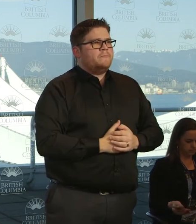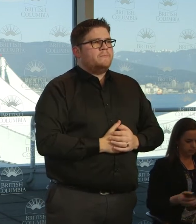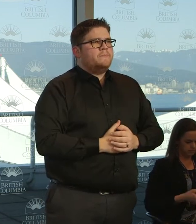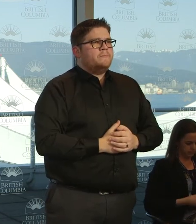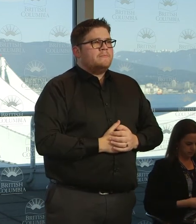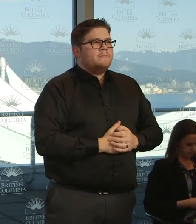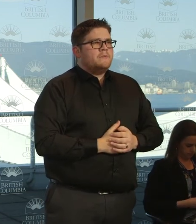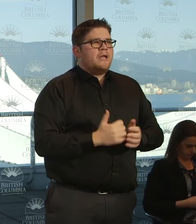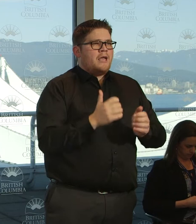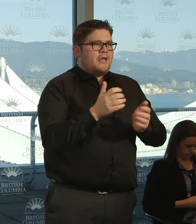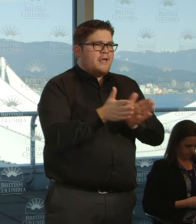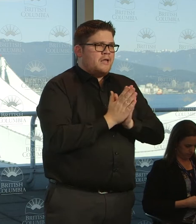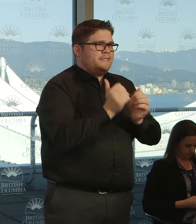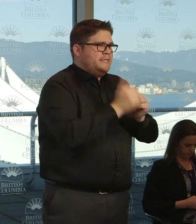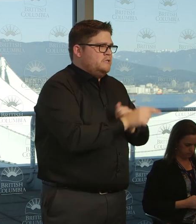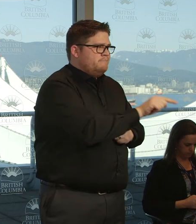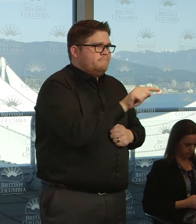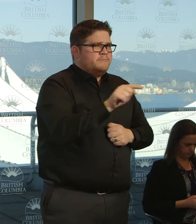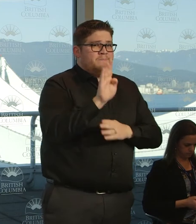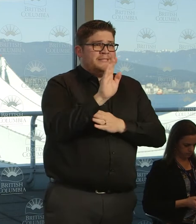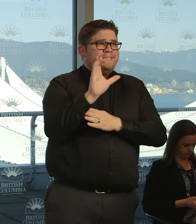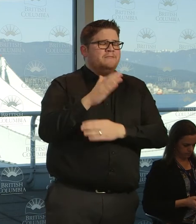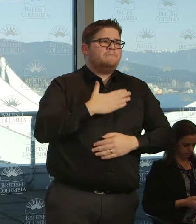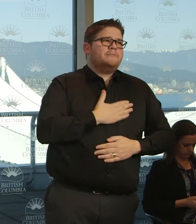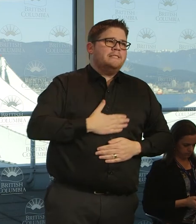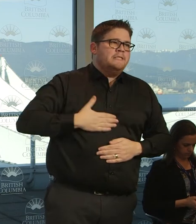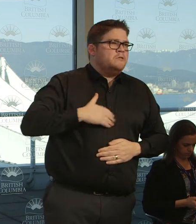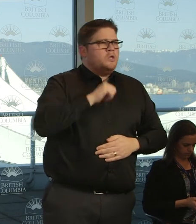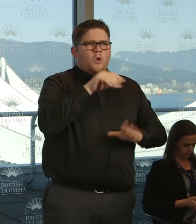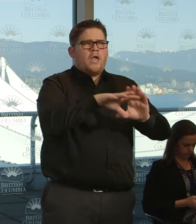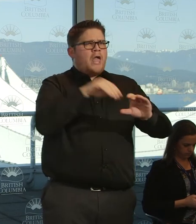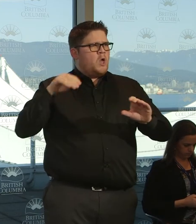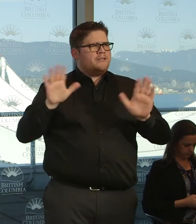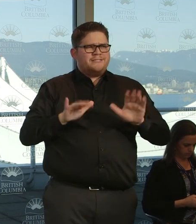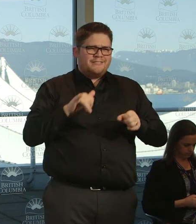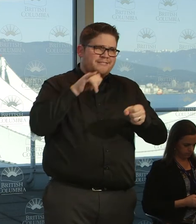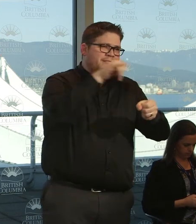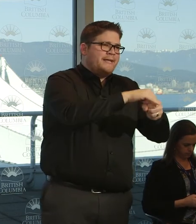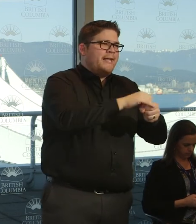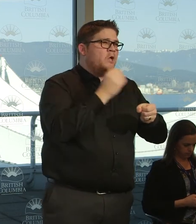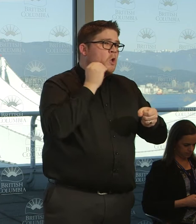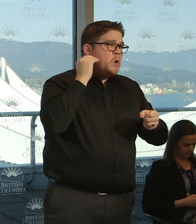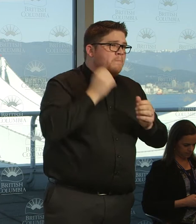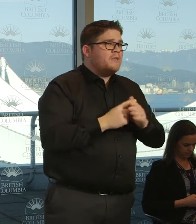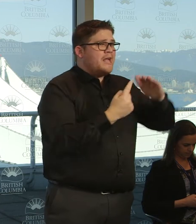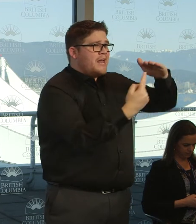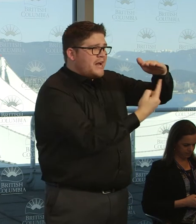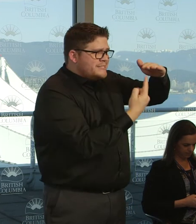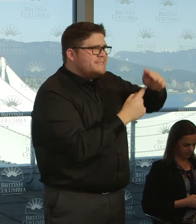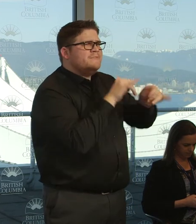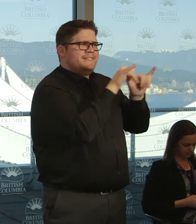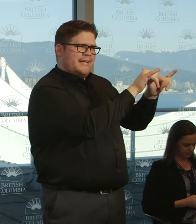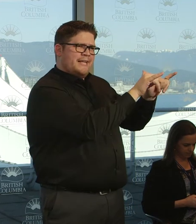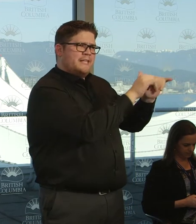so they don't have to go out if they're at risk or if they're in isolation for reasons of risk